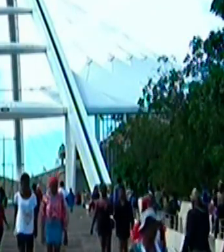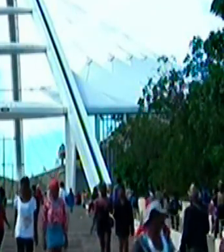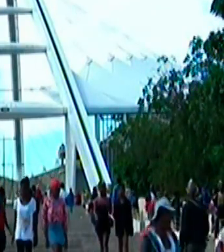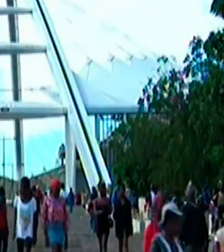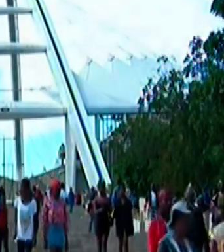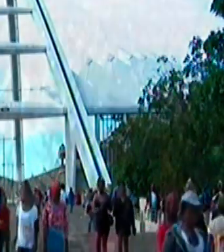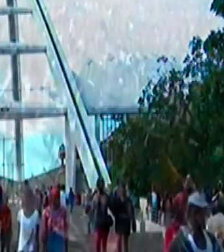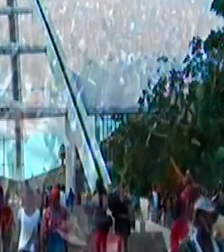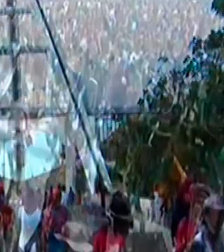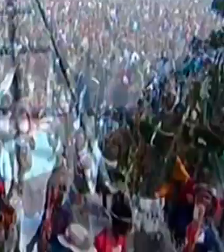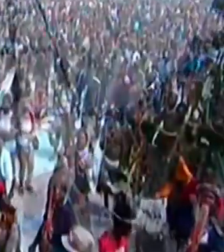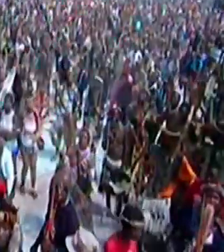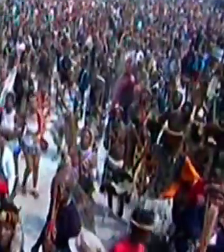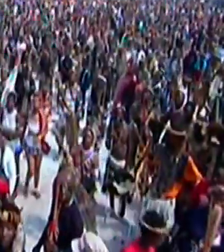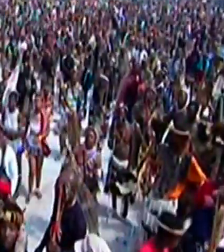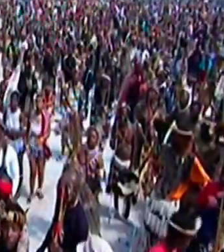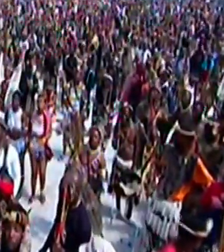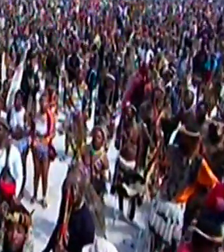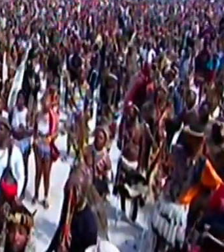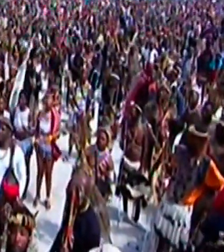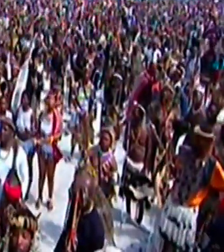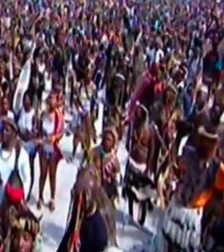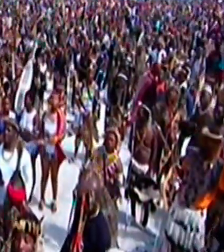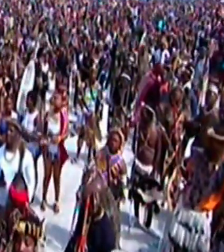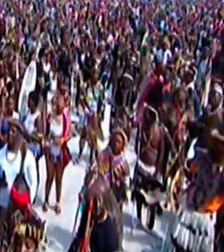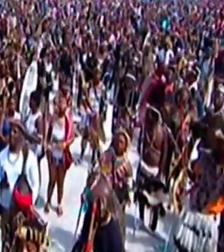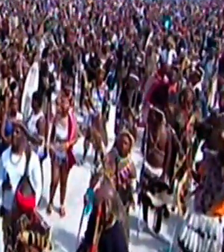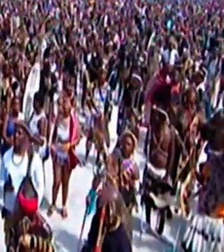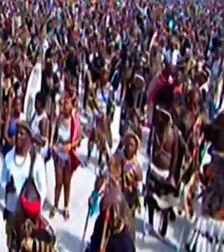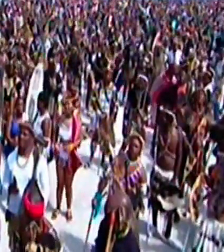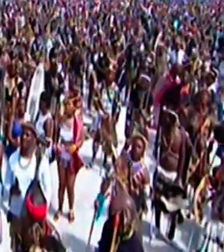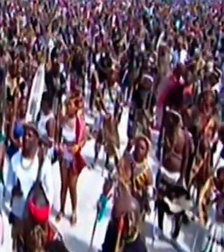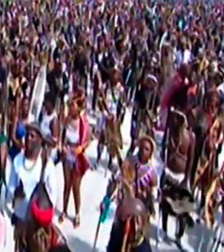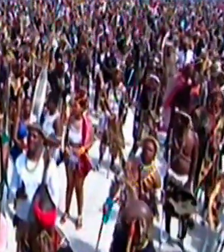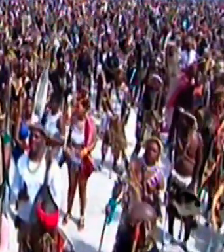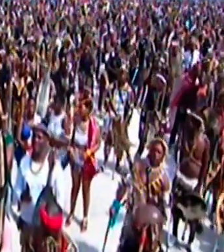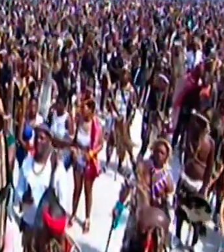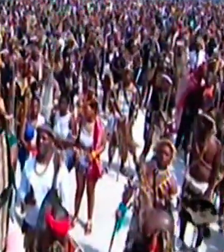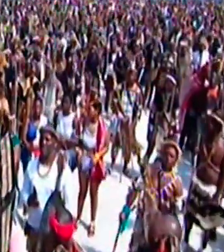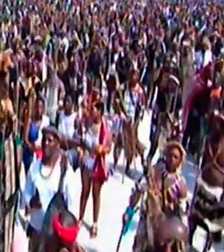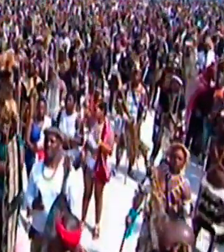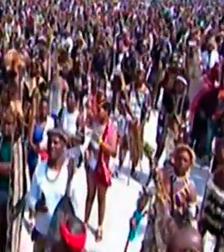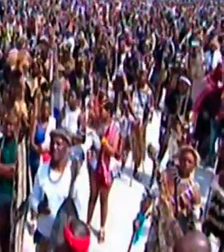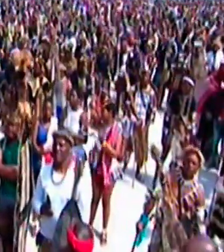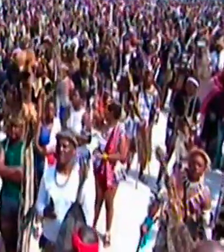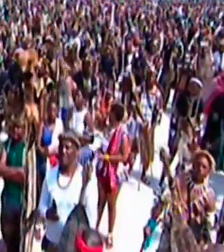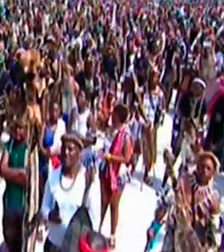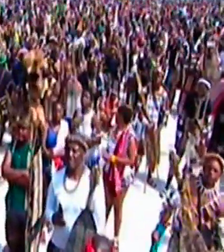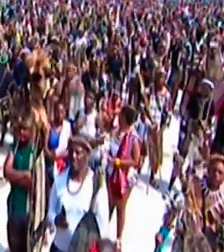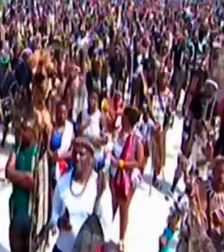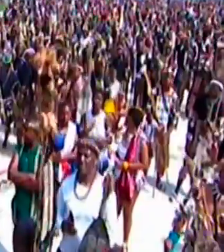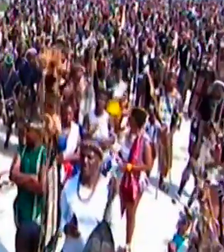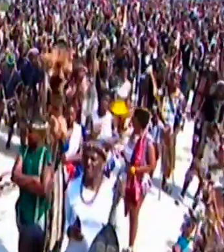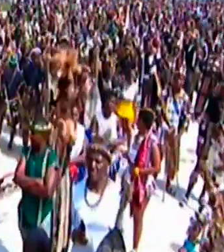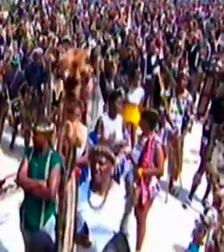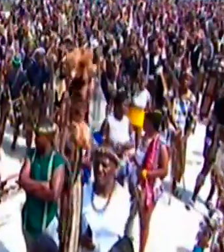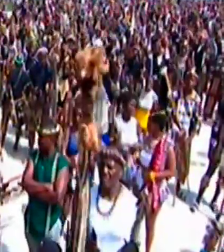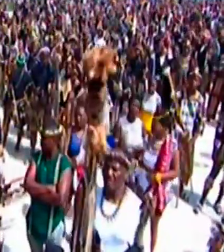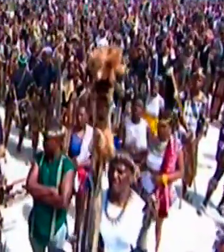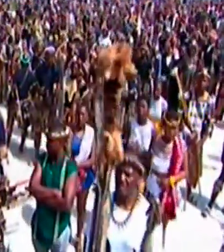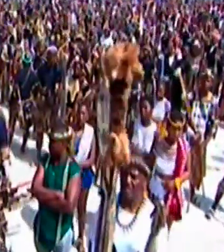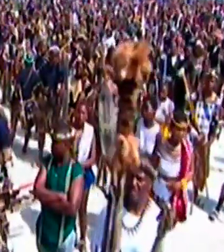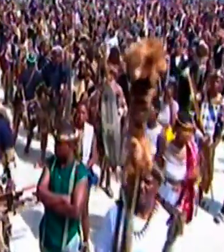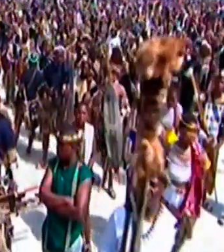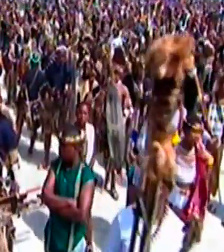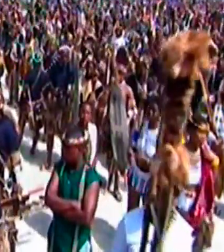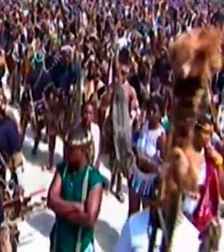The language is tonal and some words have the quality of aiding memory of